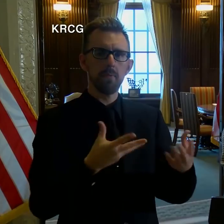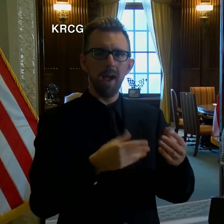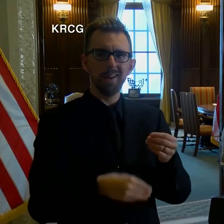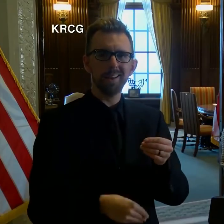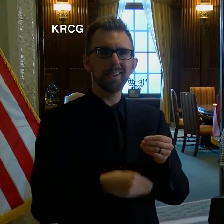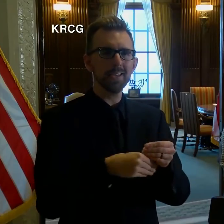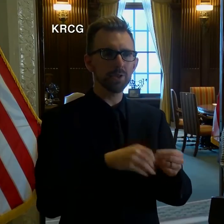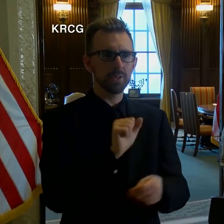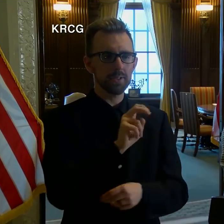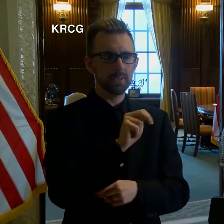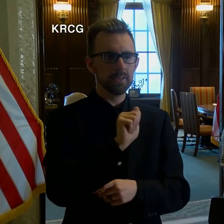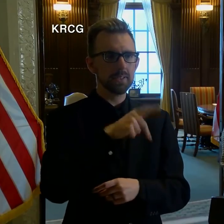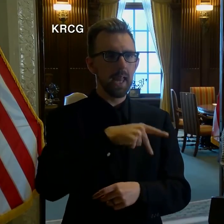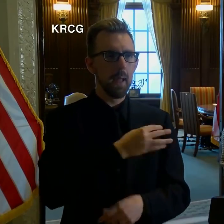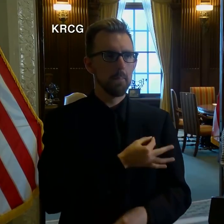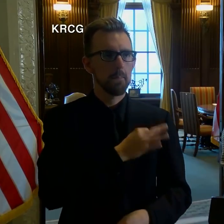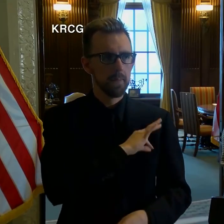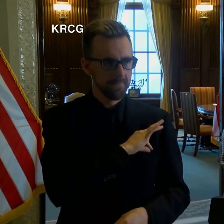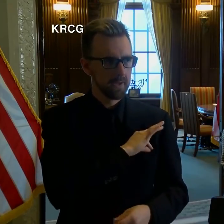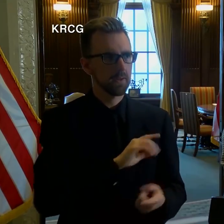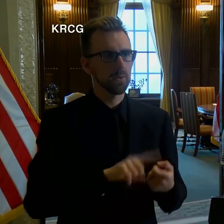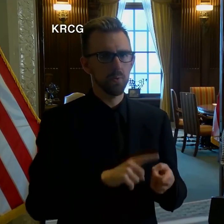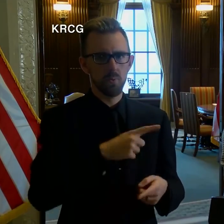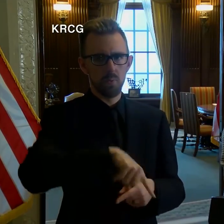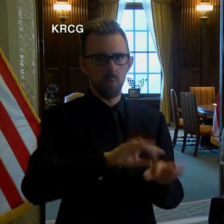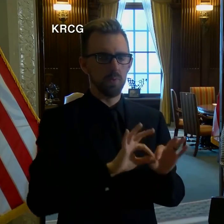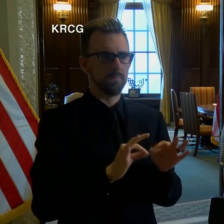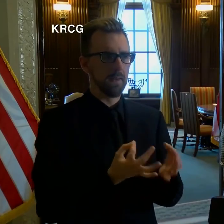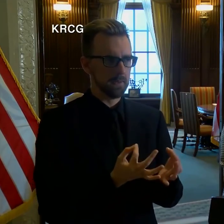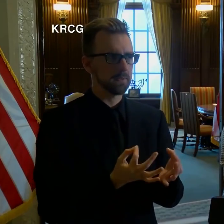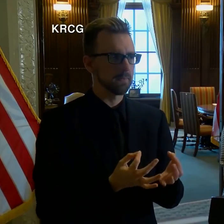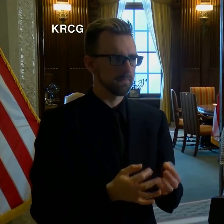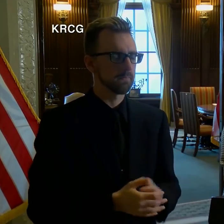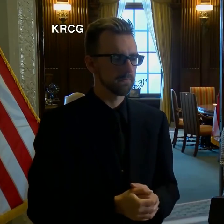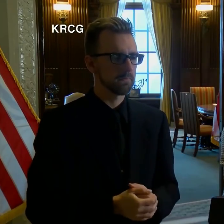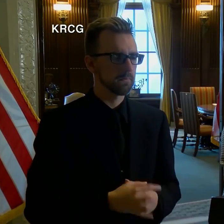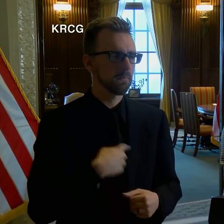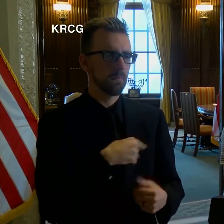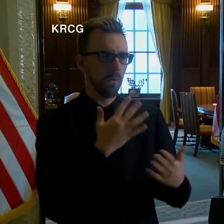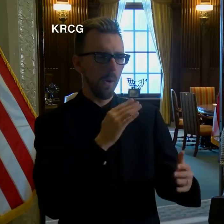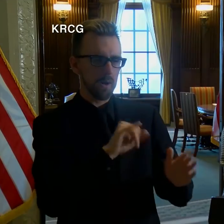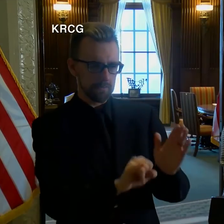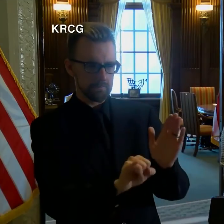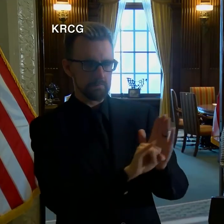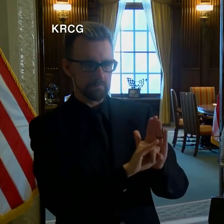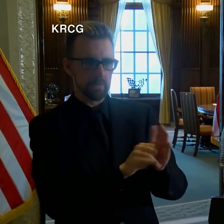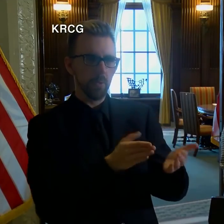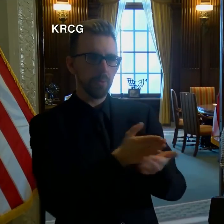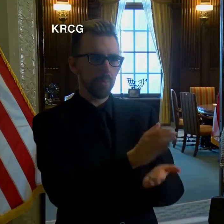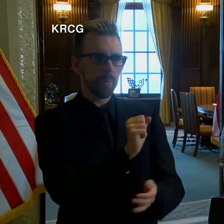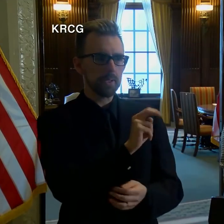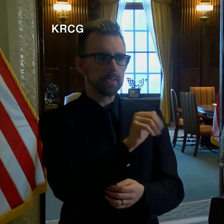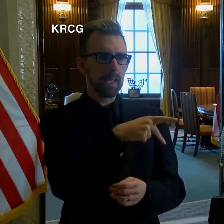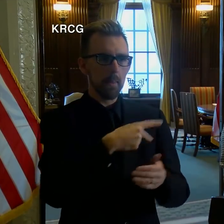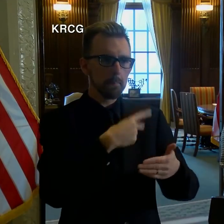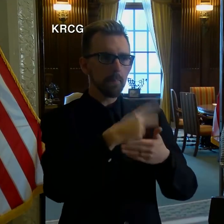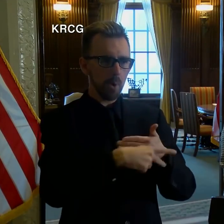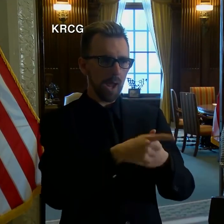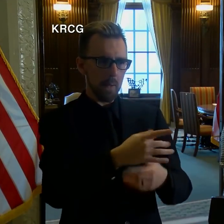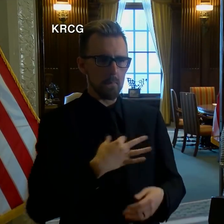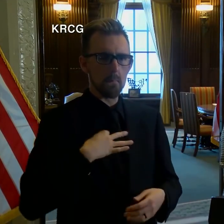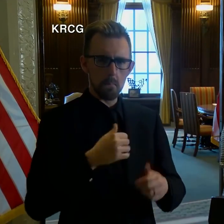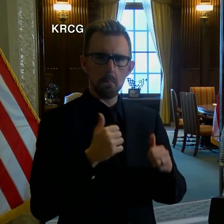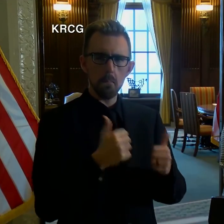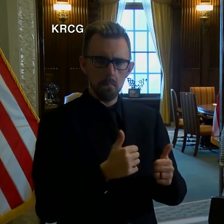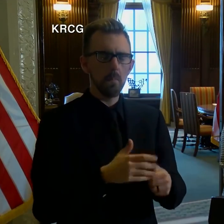additional SNAP benefit to those families. Families who we already know through the SNAP program will automatically